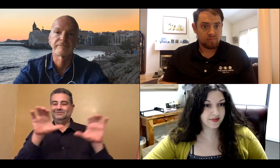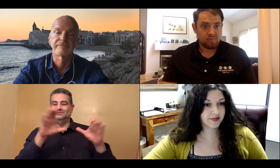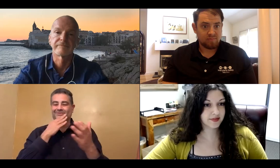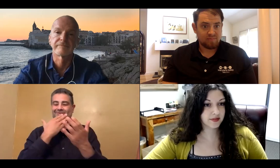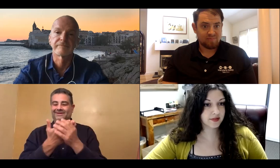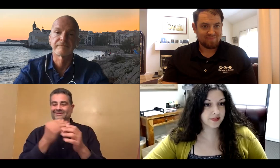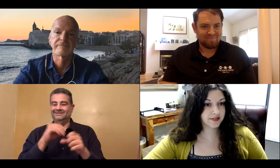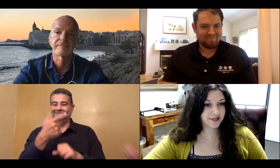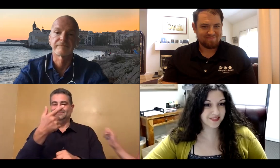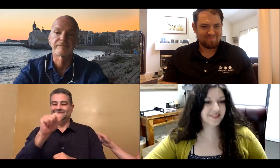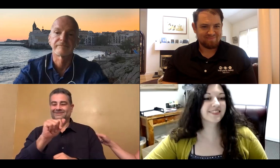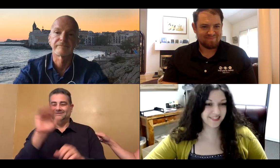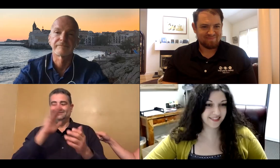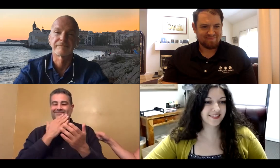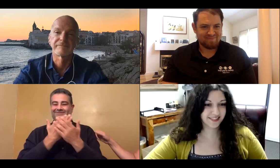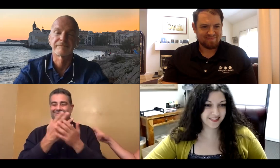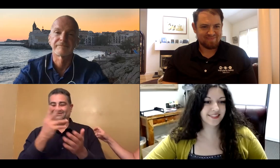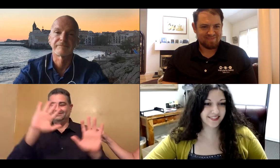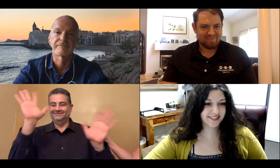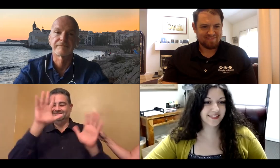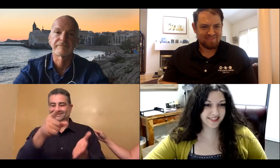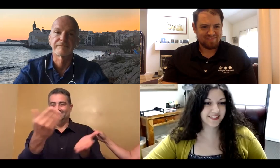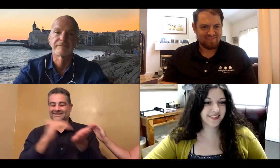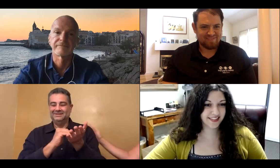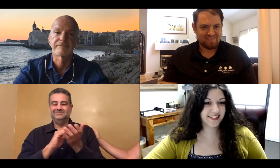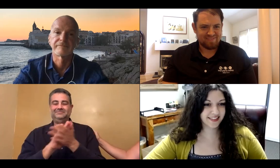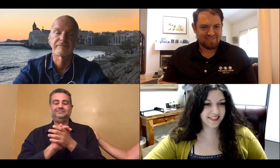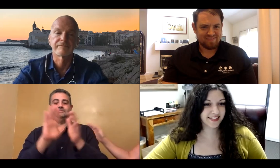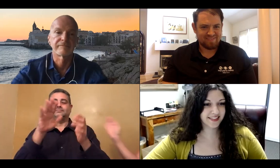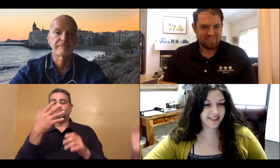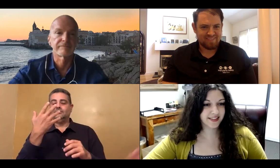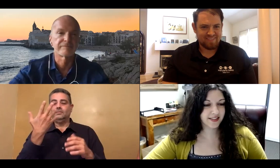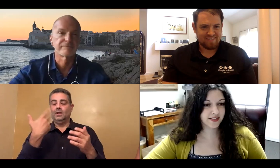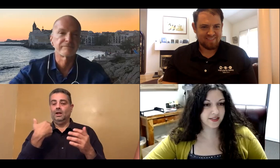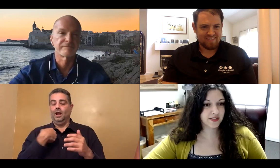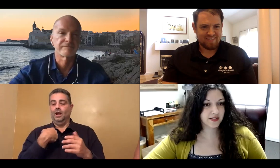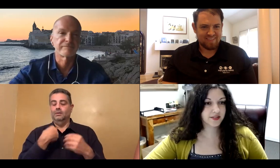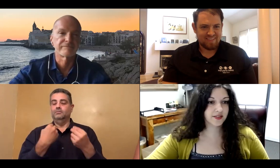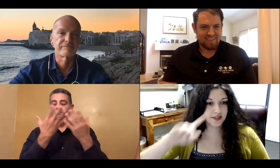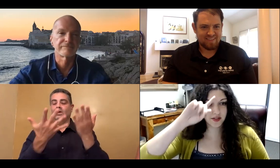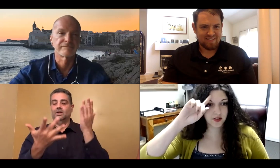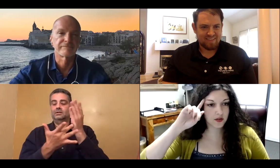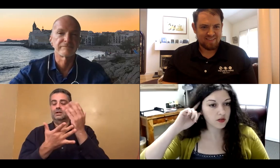Brian speaking. Hi, Alexis. I hope you're doing well there in Georgia. Good to be in touch with you again.